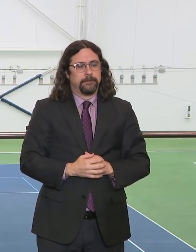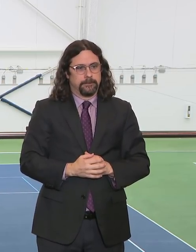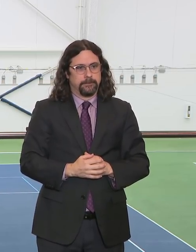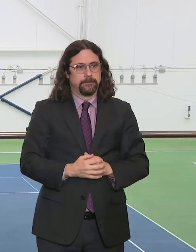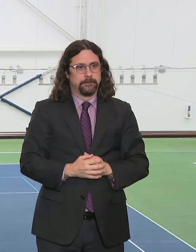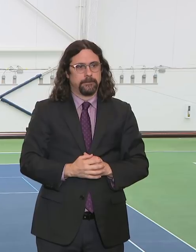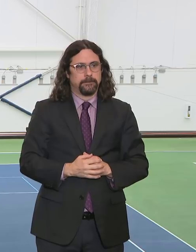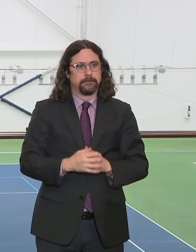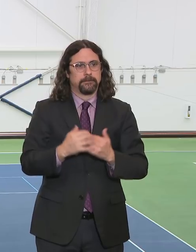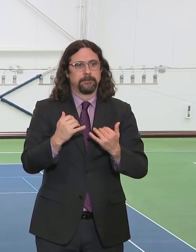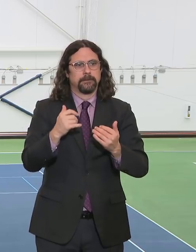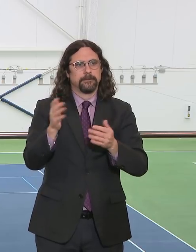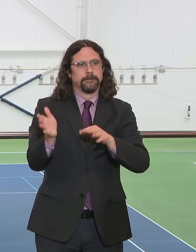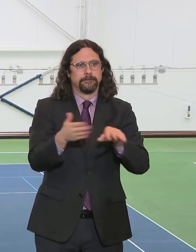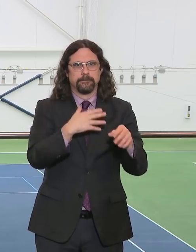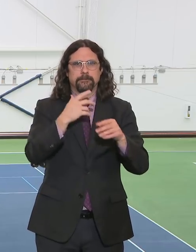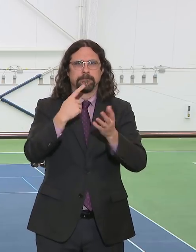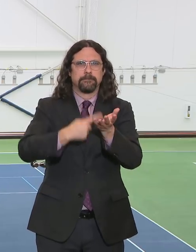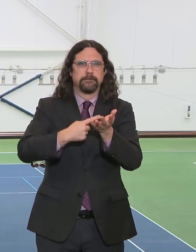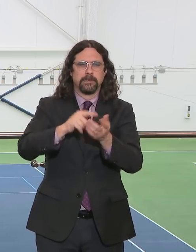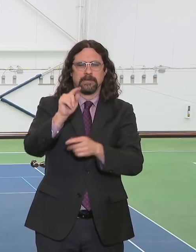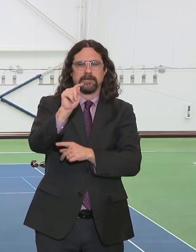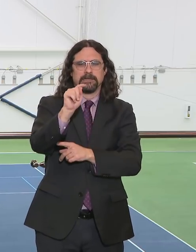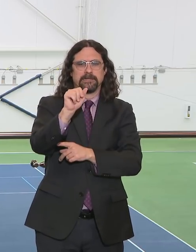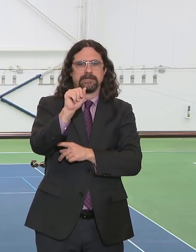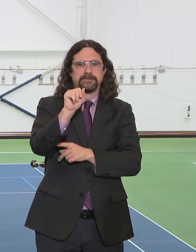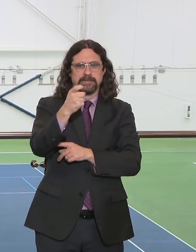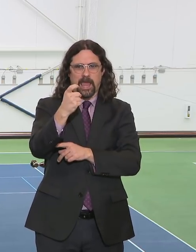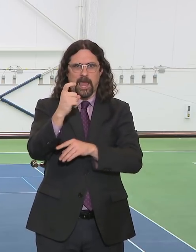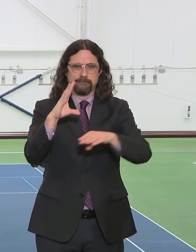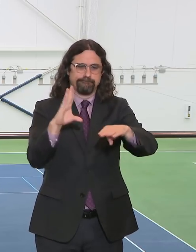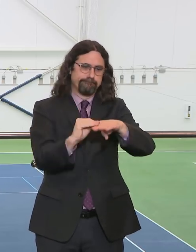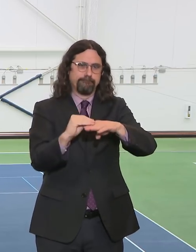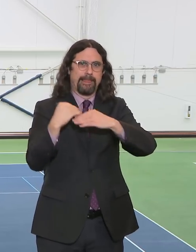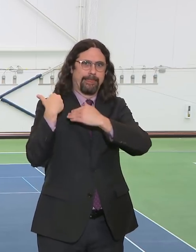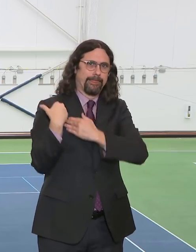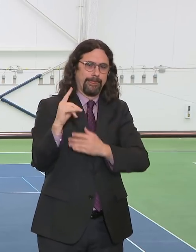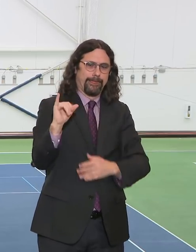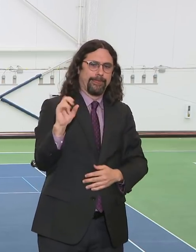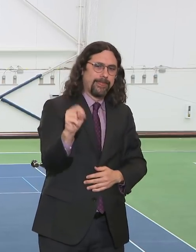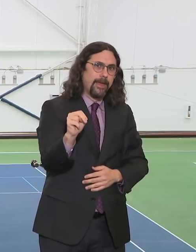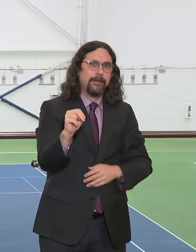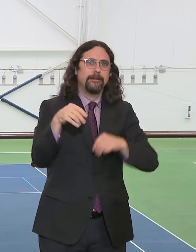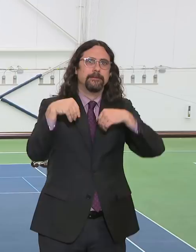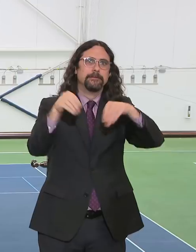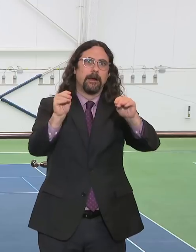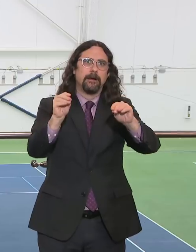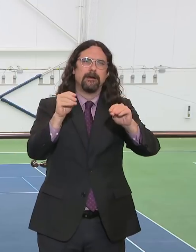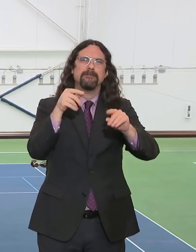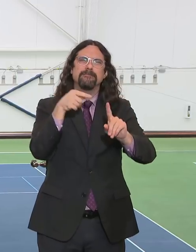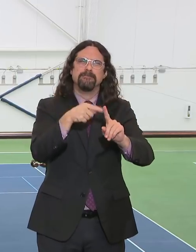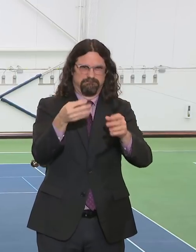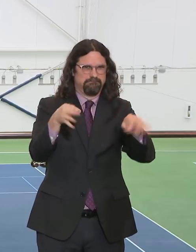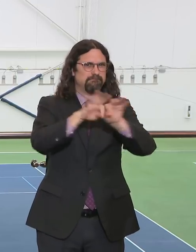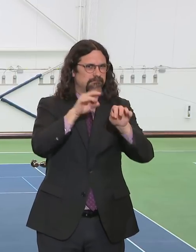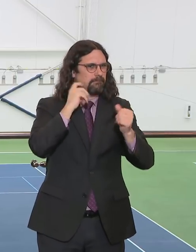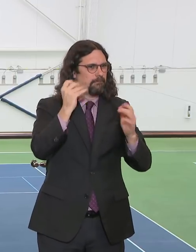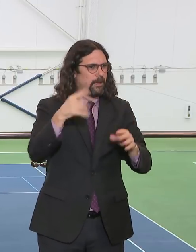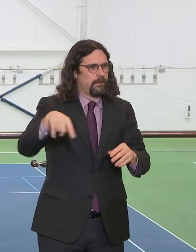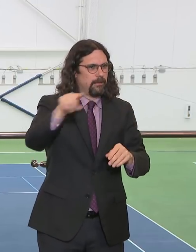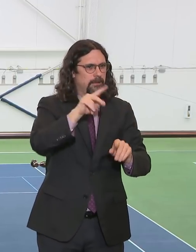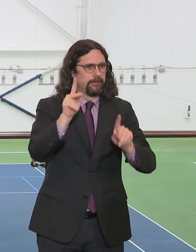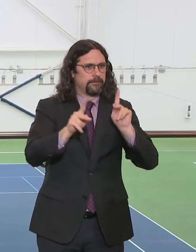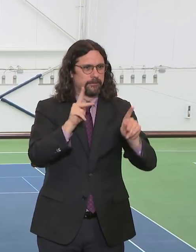Tax liens, property, was going to be sold by the Department of Finance for unpaid property taxes or water bills or other charges. We understand right now